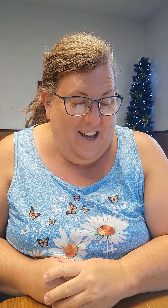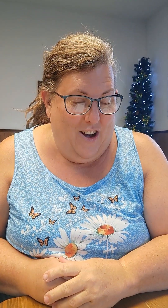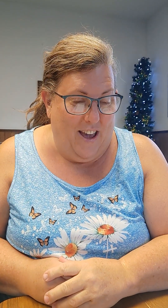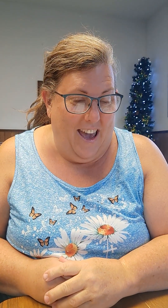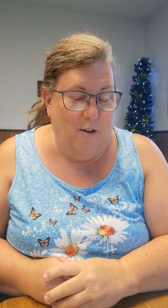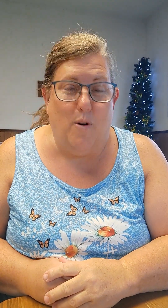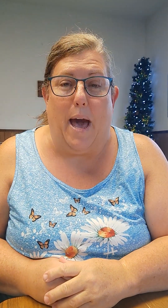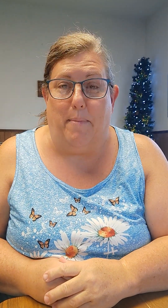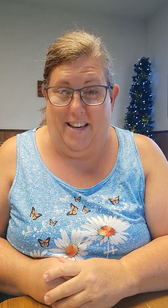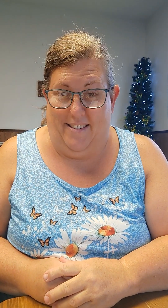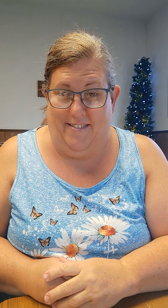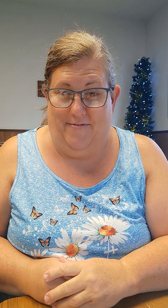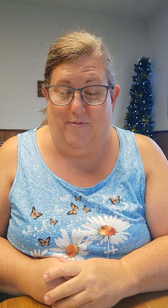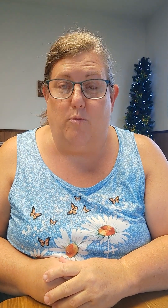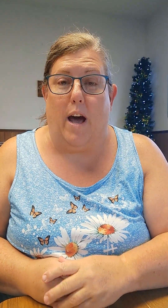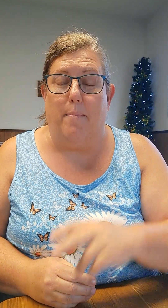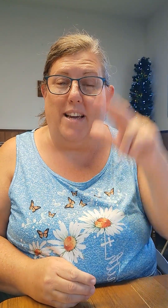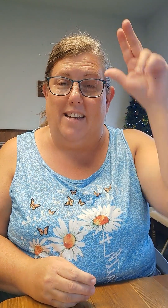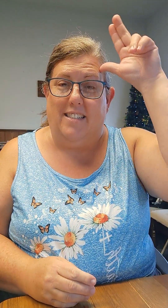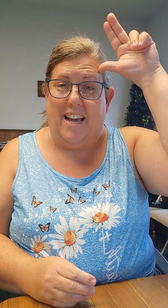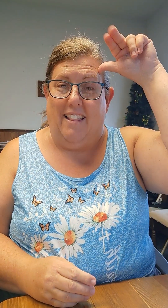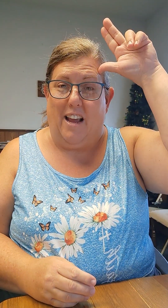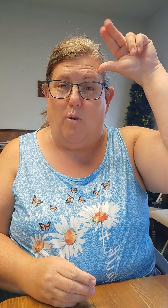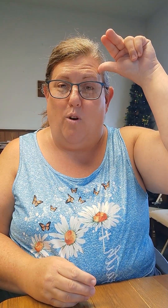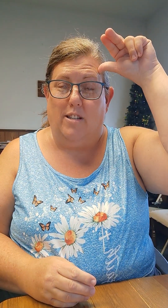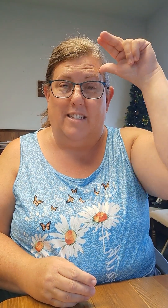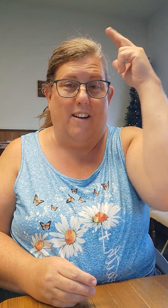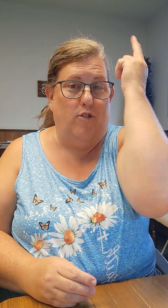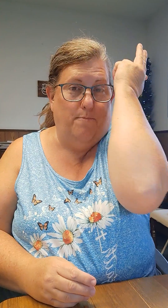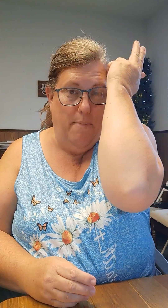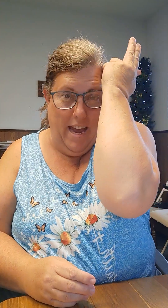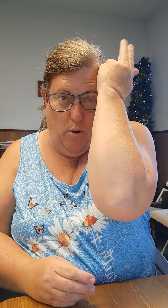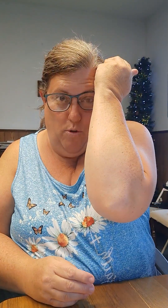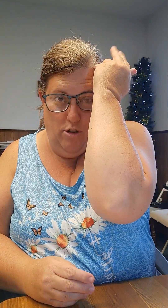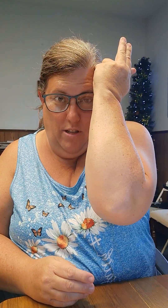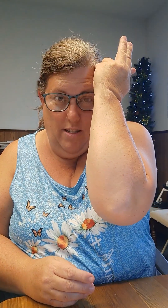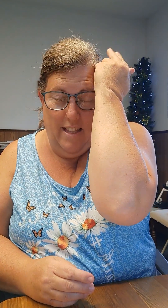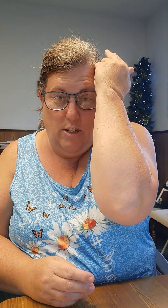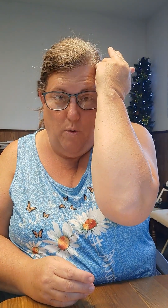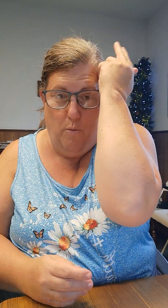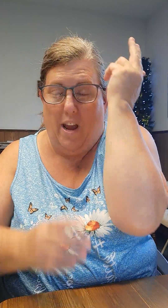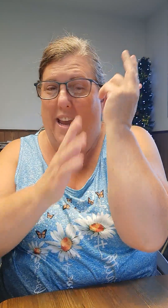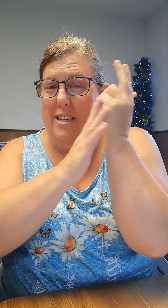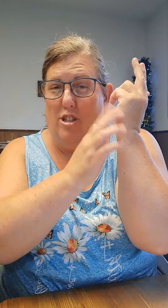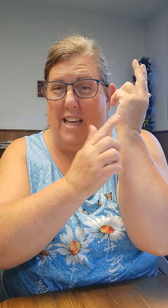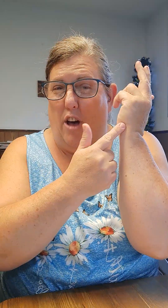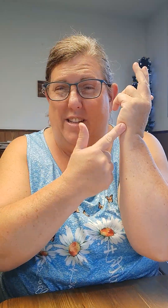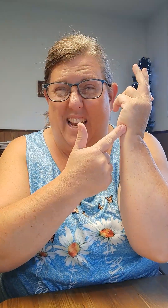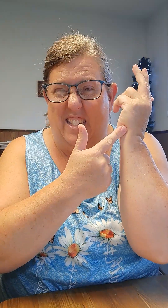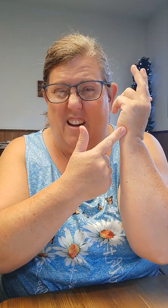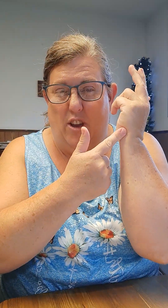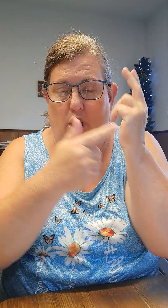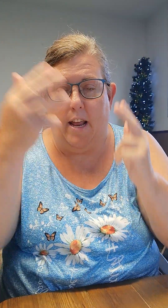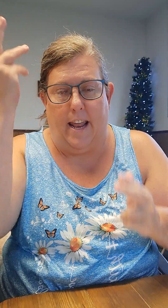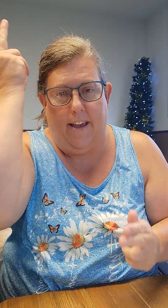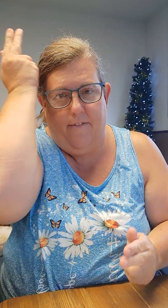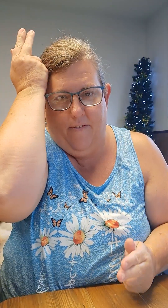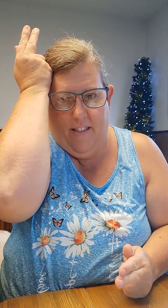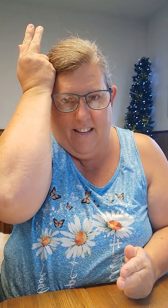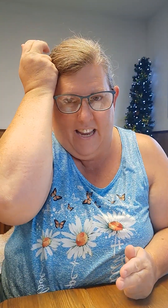Okay, rabbit. Rabbit. It's kind of like horse, except for it's backwards. That's one way. And you see how this hand's not very good at it? This